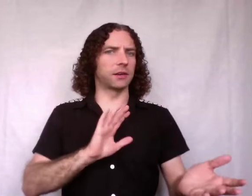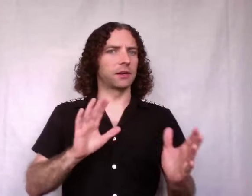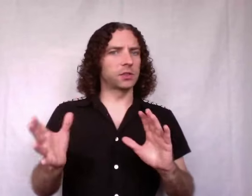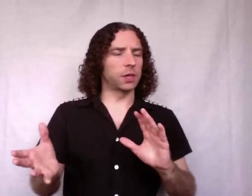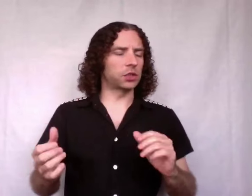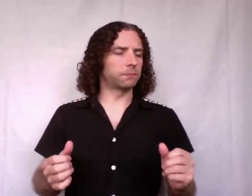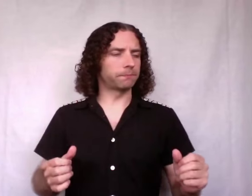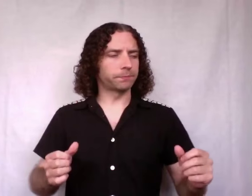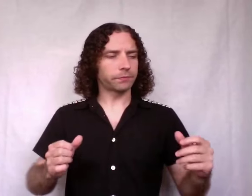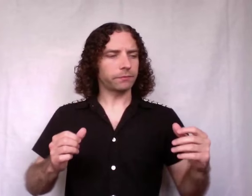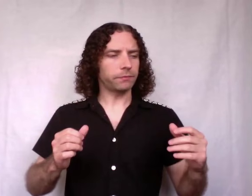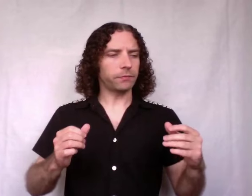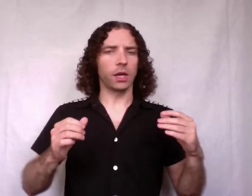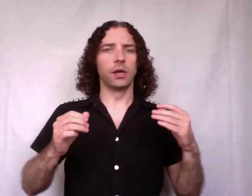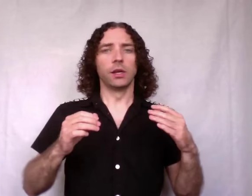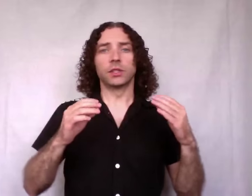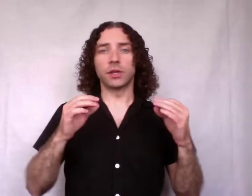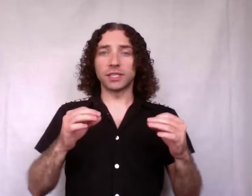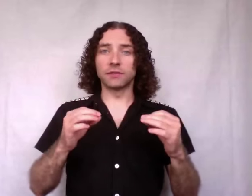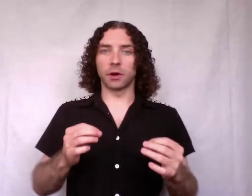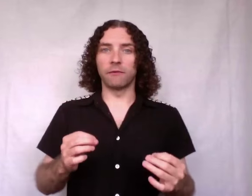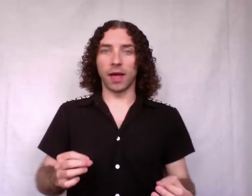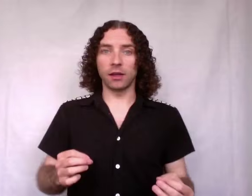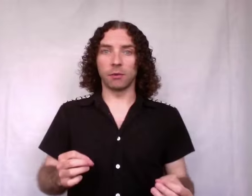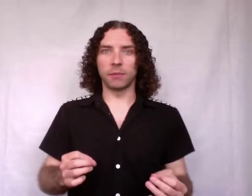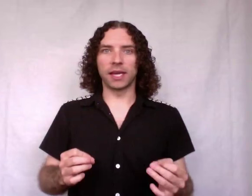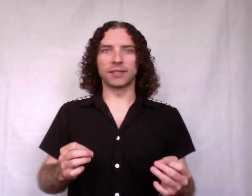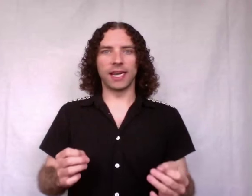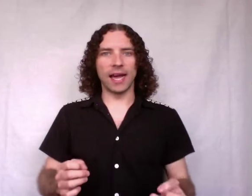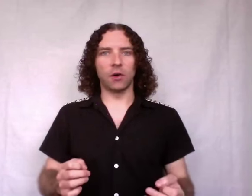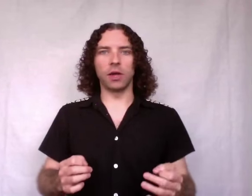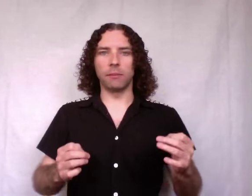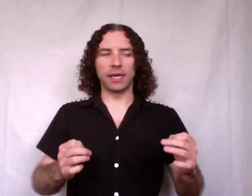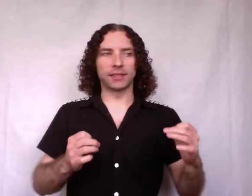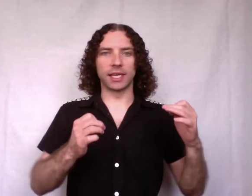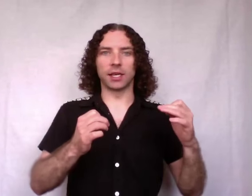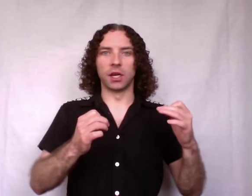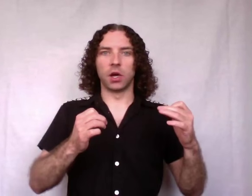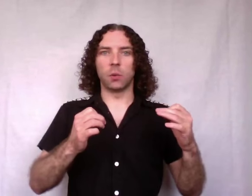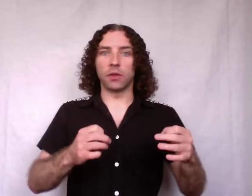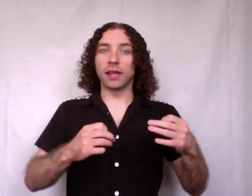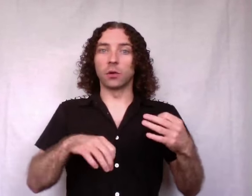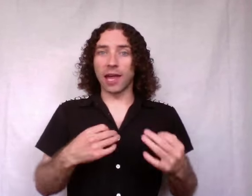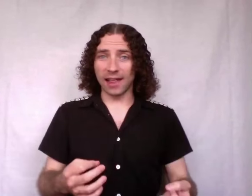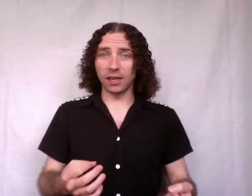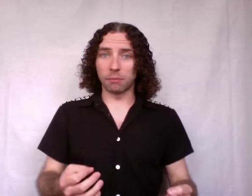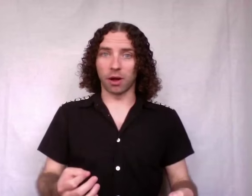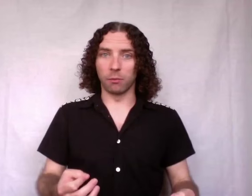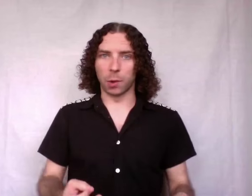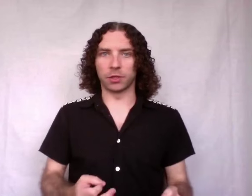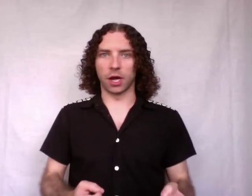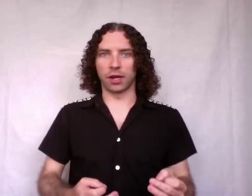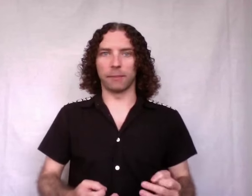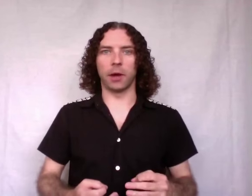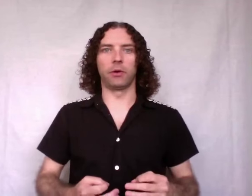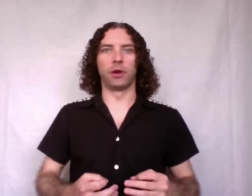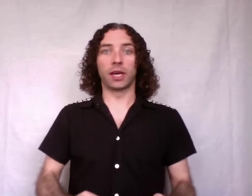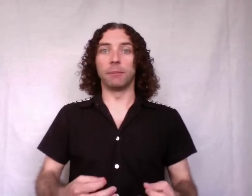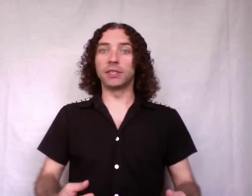to switch. So this is very valuable because now it means that, well, that locality problem we were talking about can be